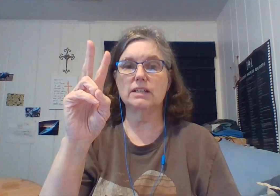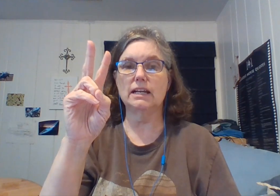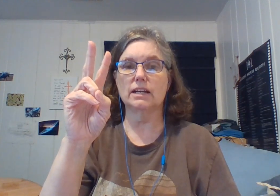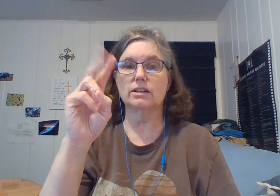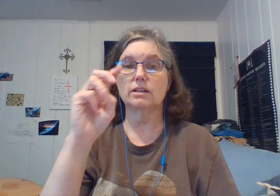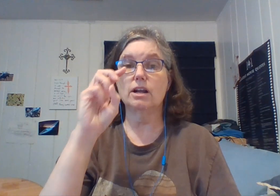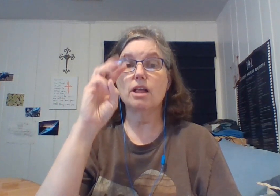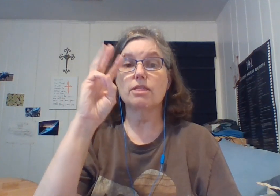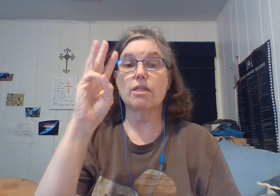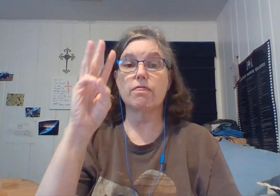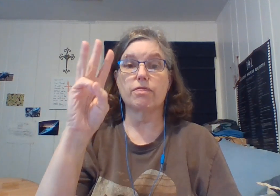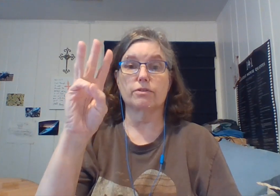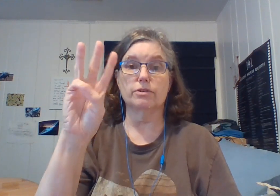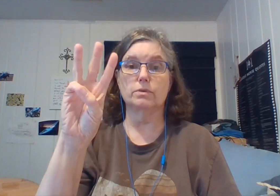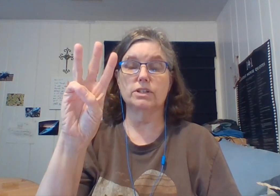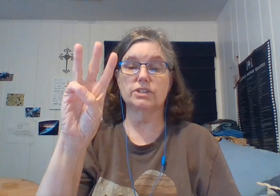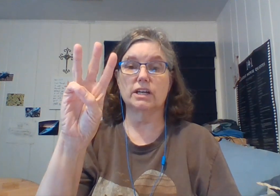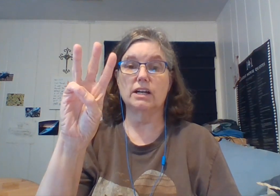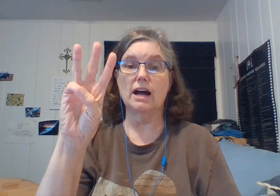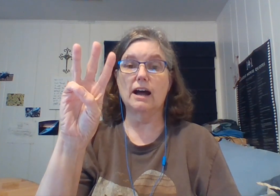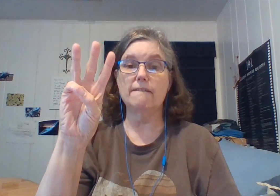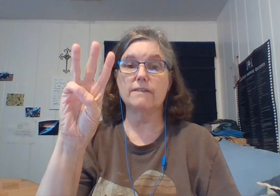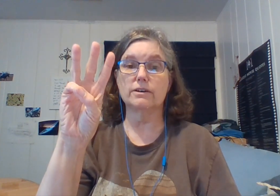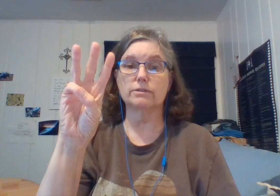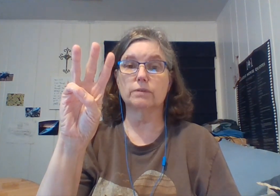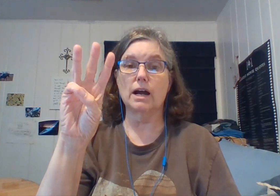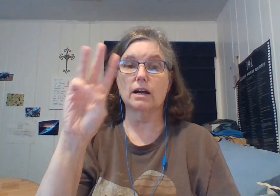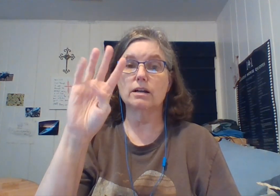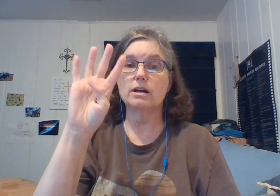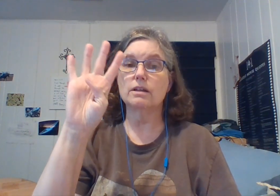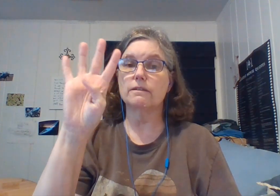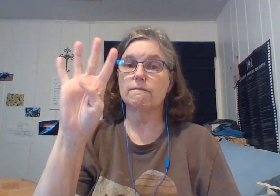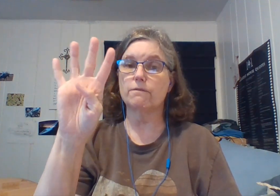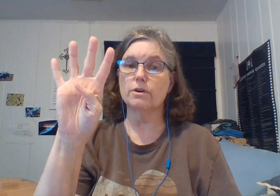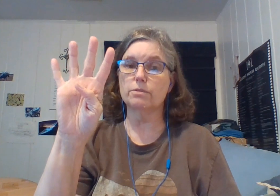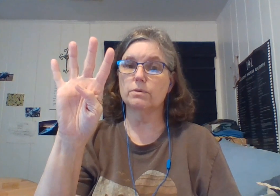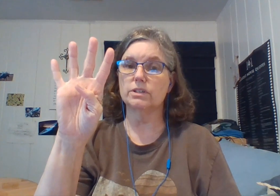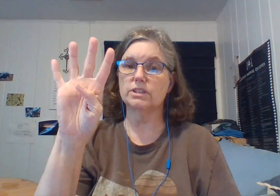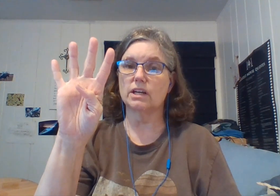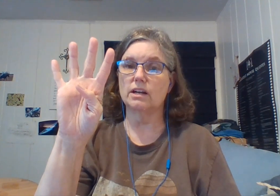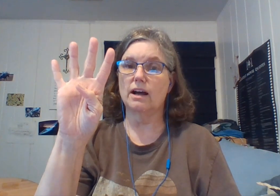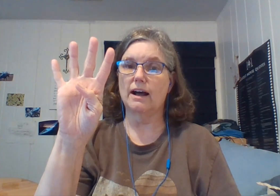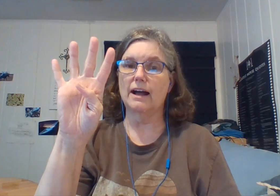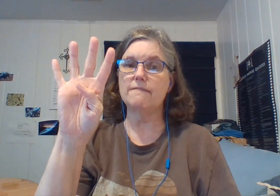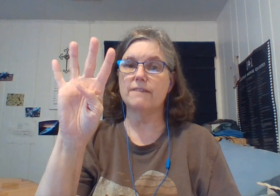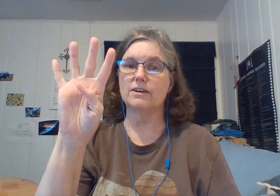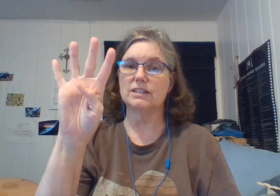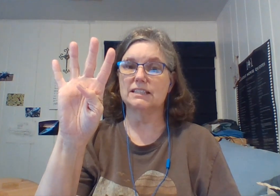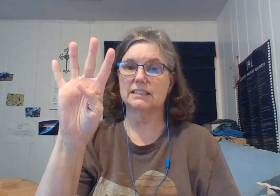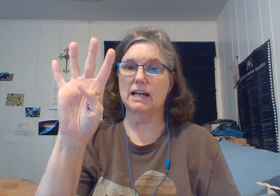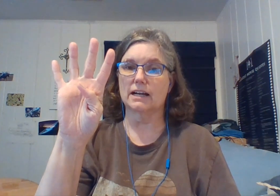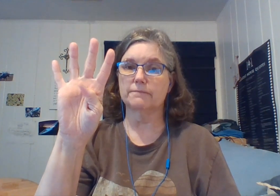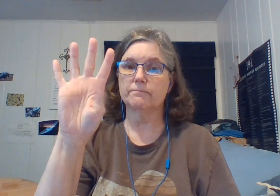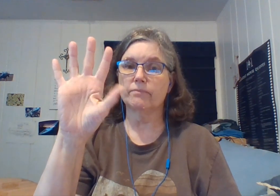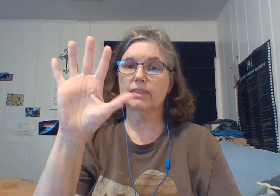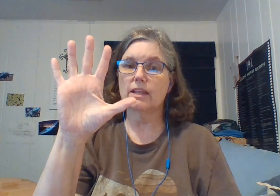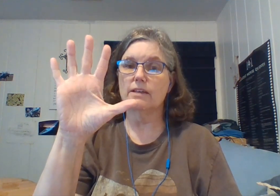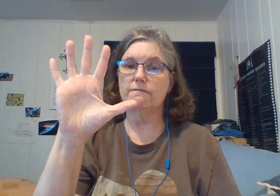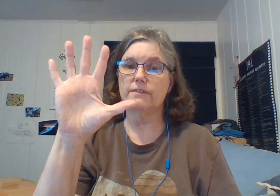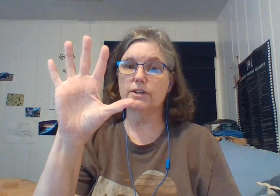ant the third one said I found a rock the fourth one said I found a sock the fifth